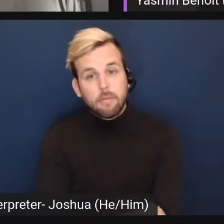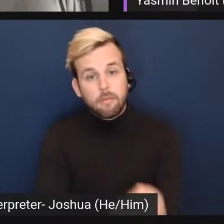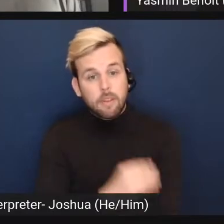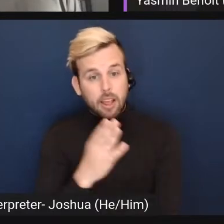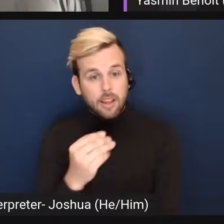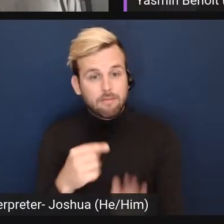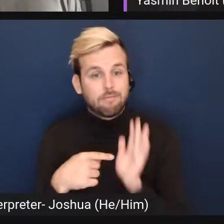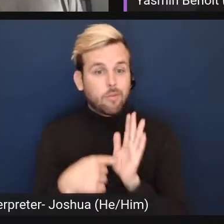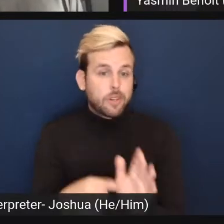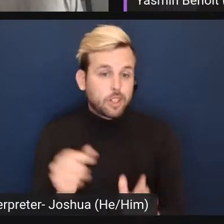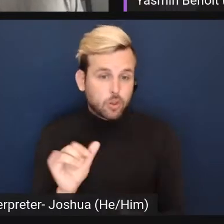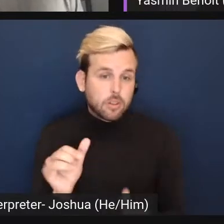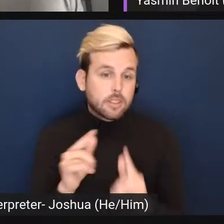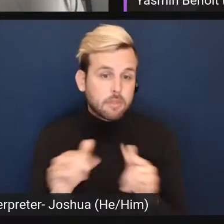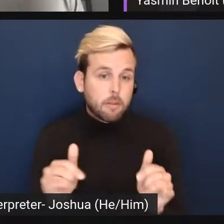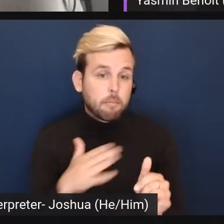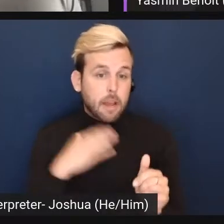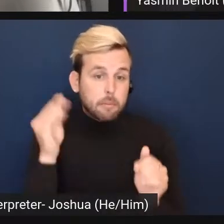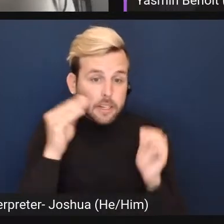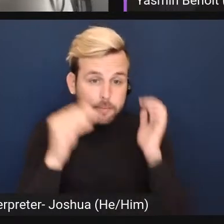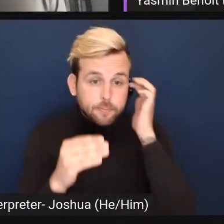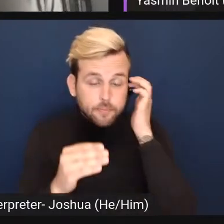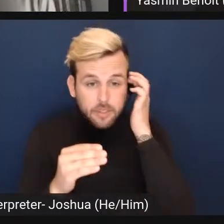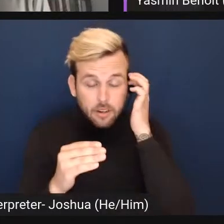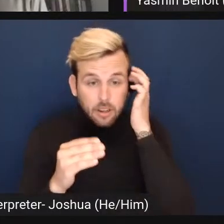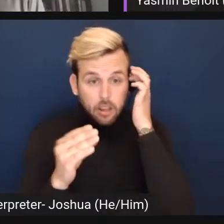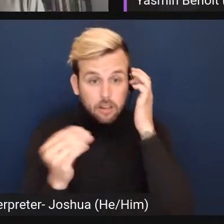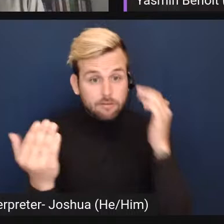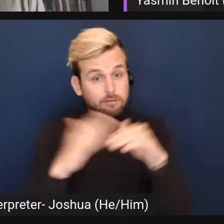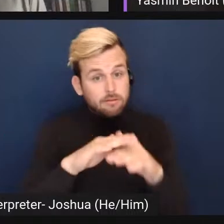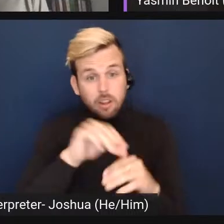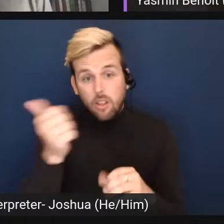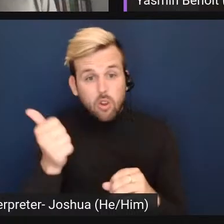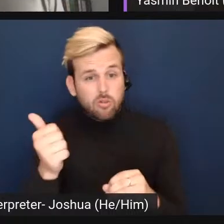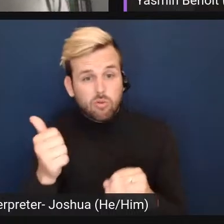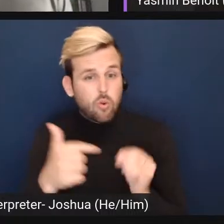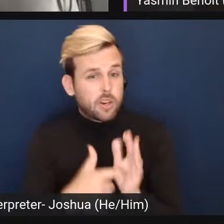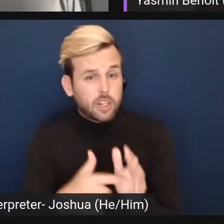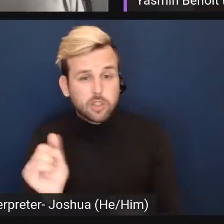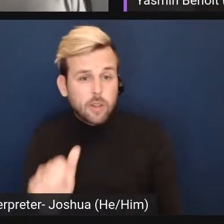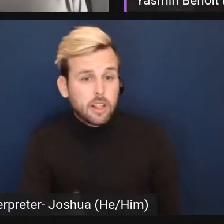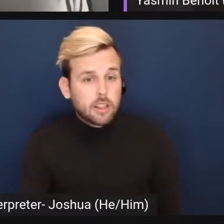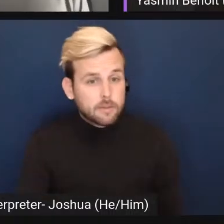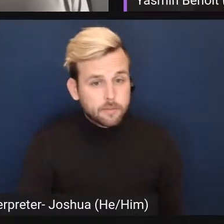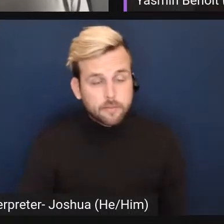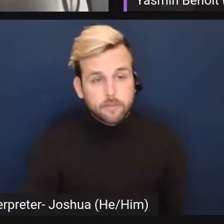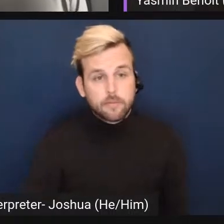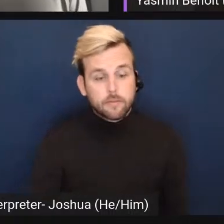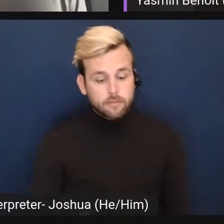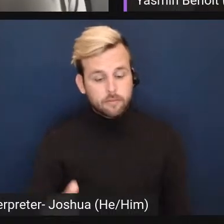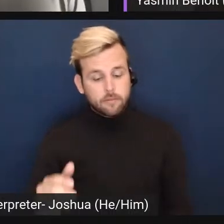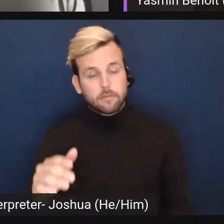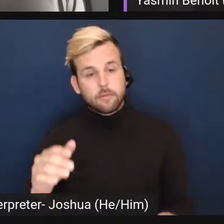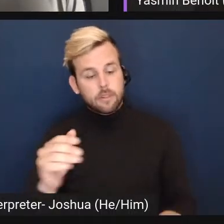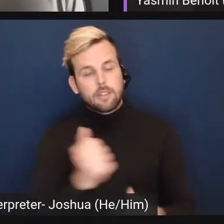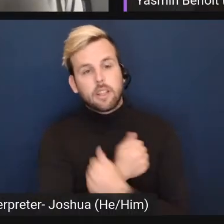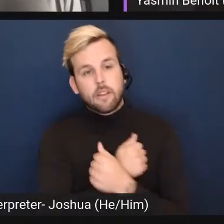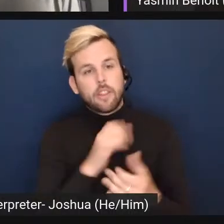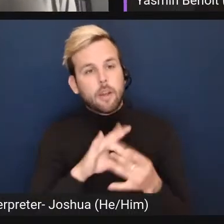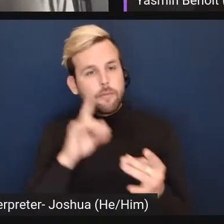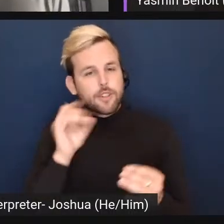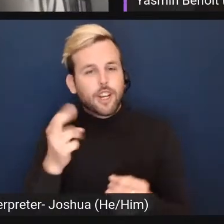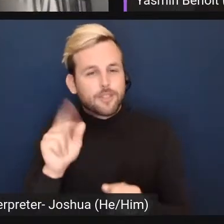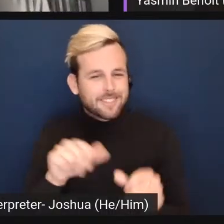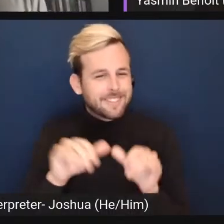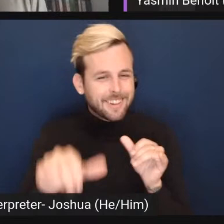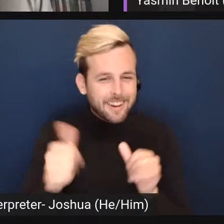at the same time, in my opinion, and an overlap of other orientations too, I think. I want to echo the love in the comments for Joshua for staying